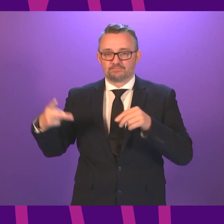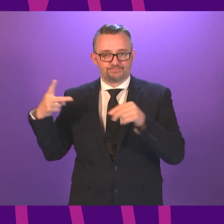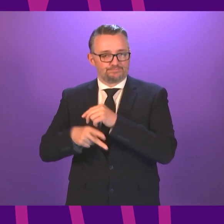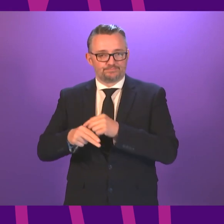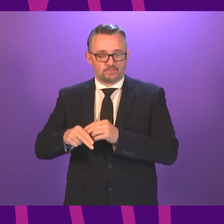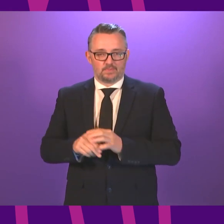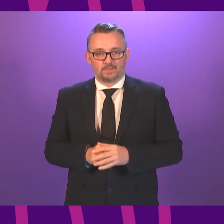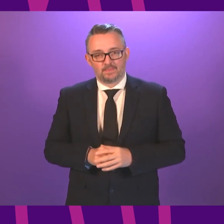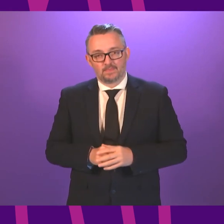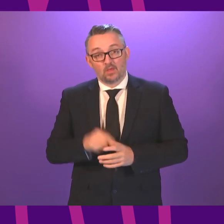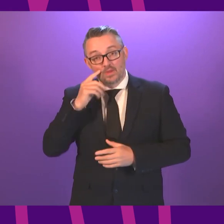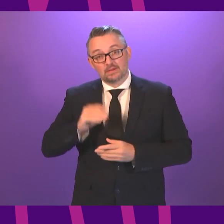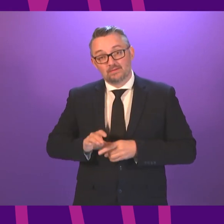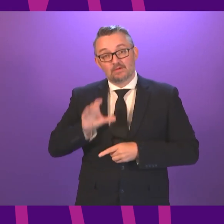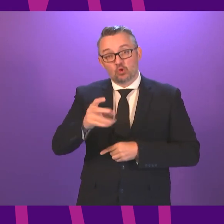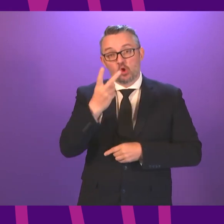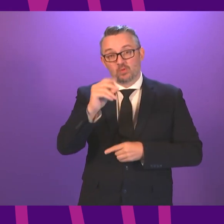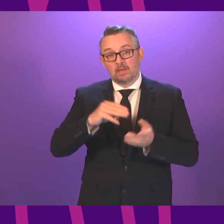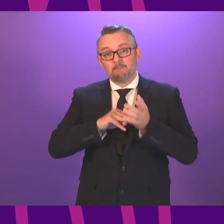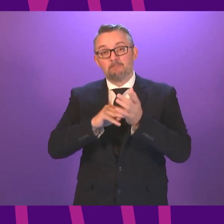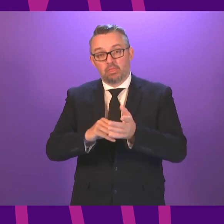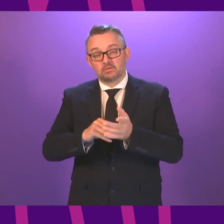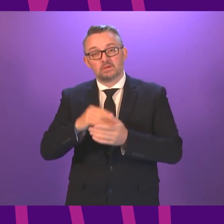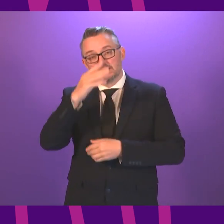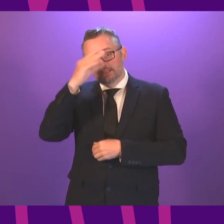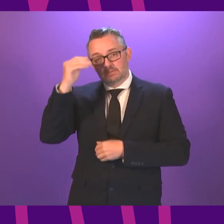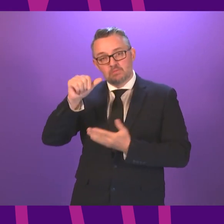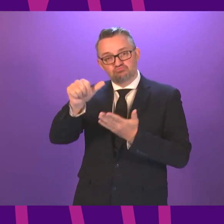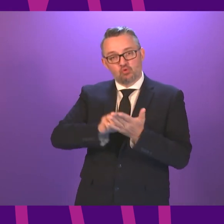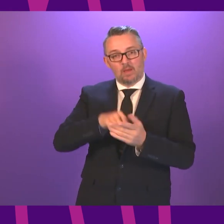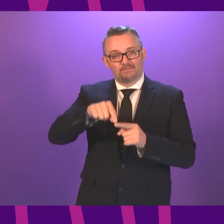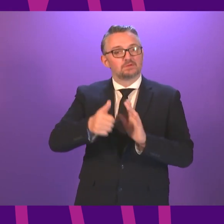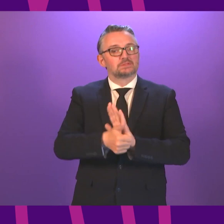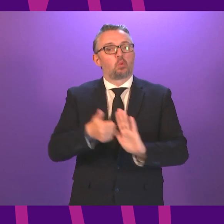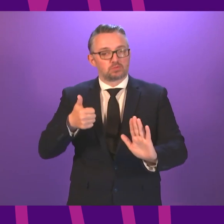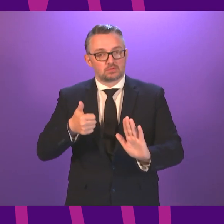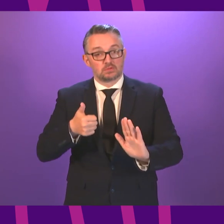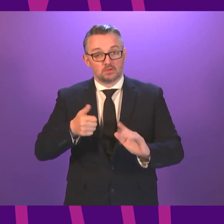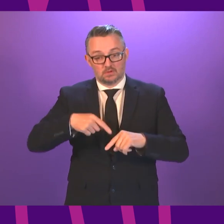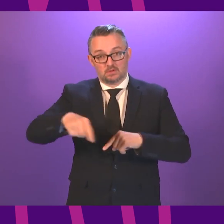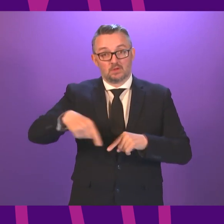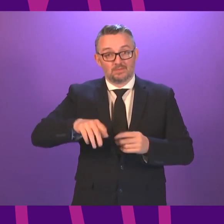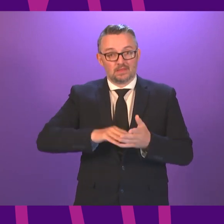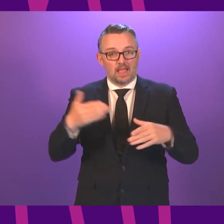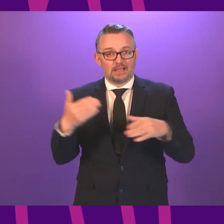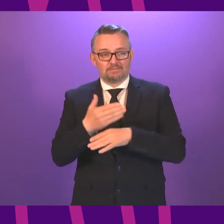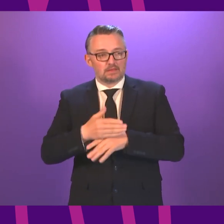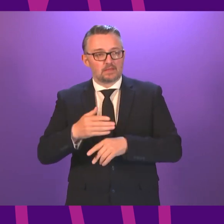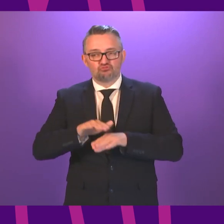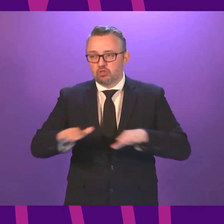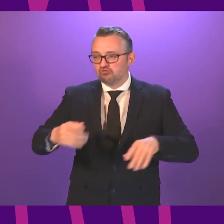We will fund a special £20 million summer programme of support this year and activities for children and